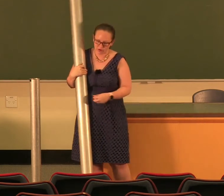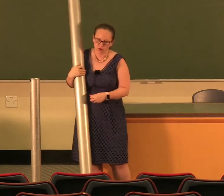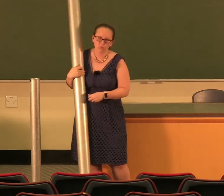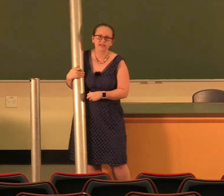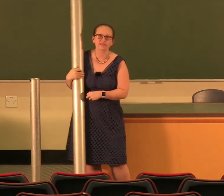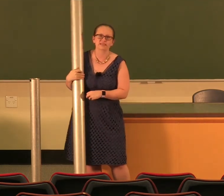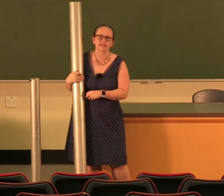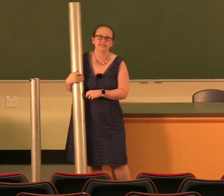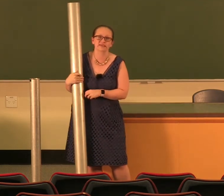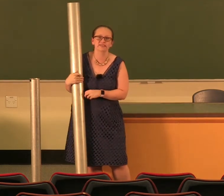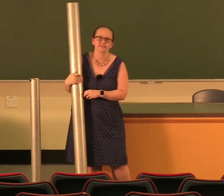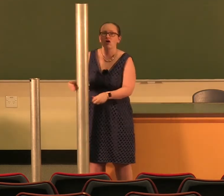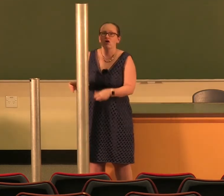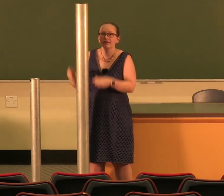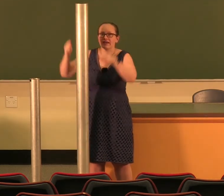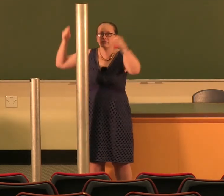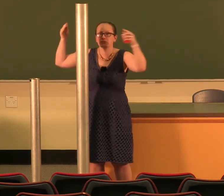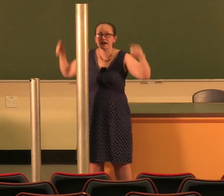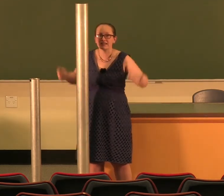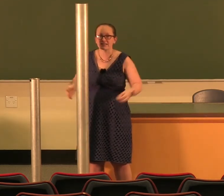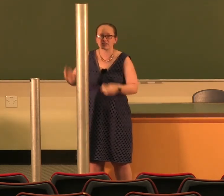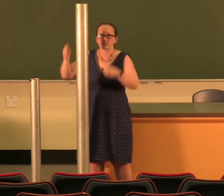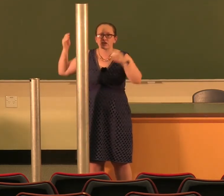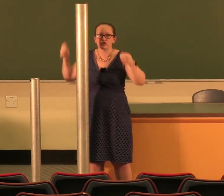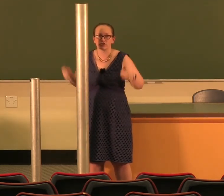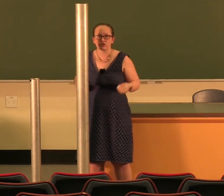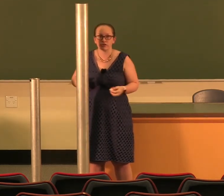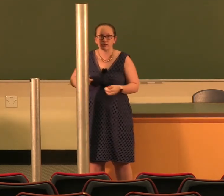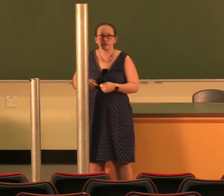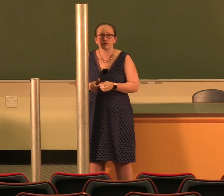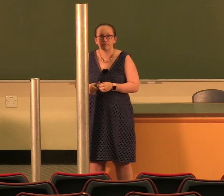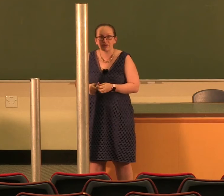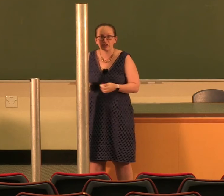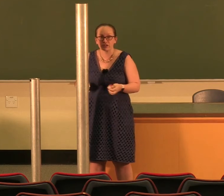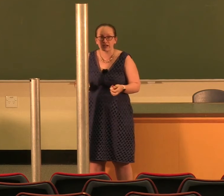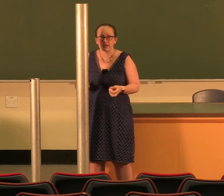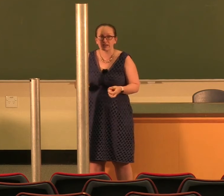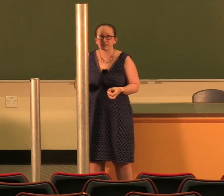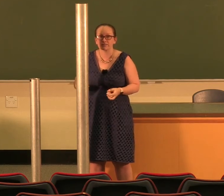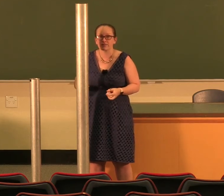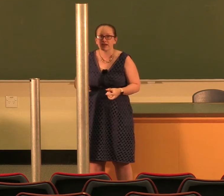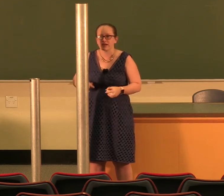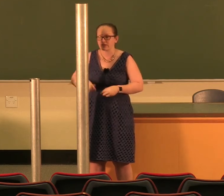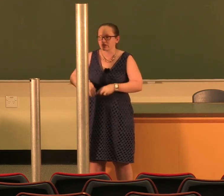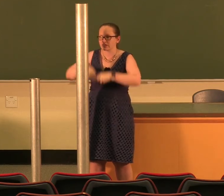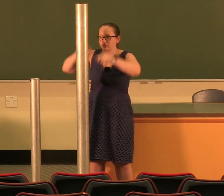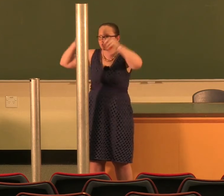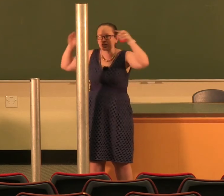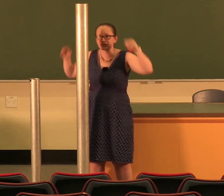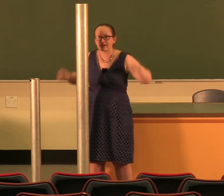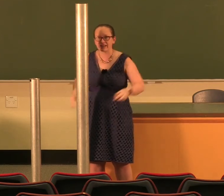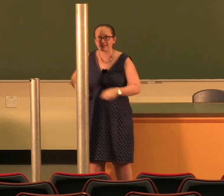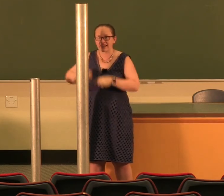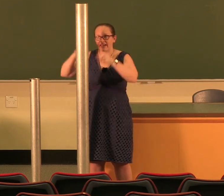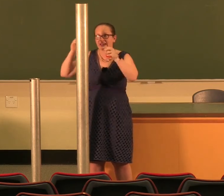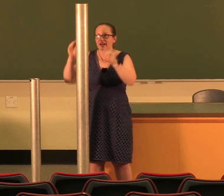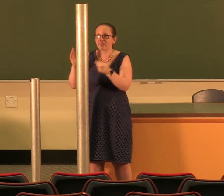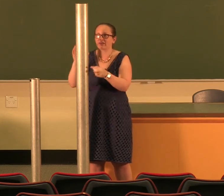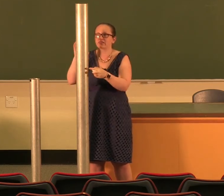When it's heated hot air rises due to convection currents and so this will generate an air current